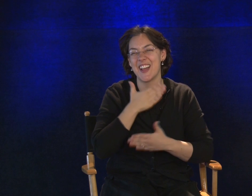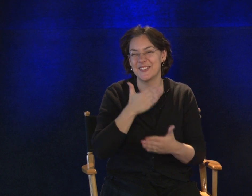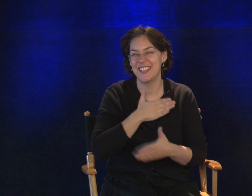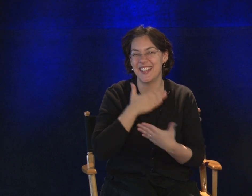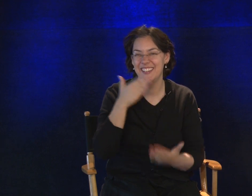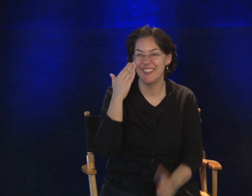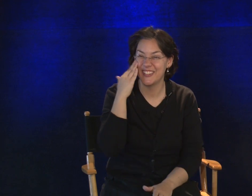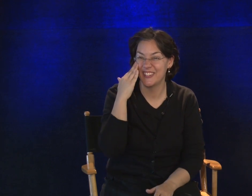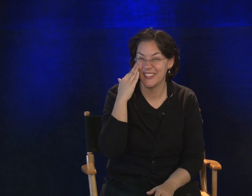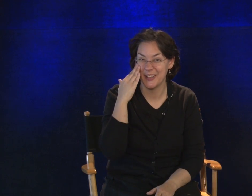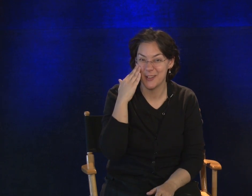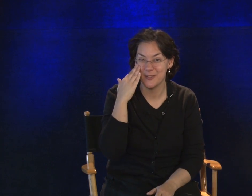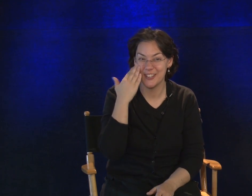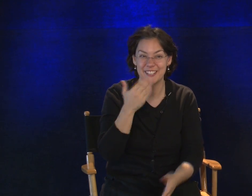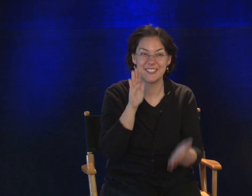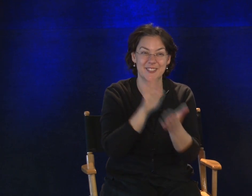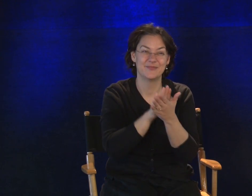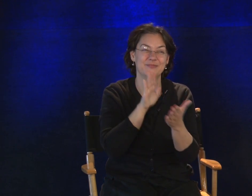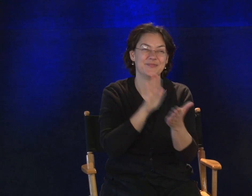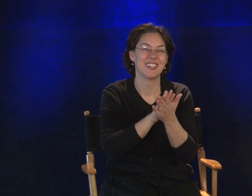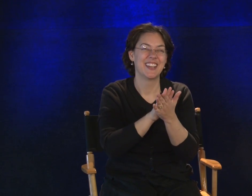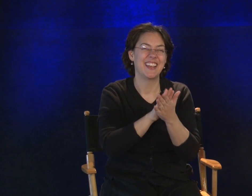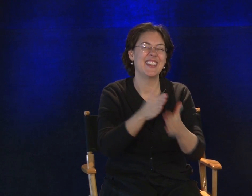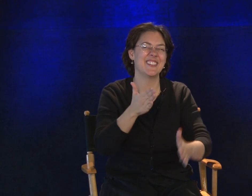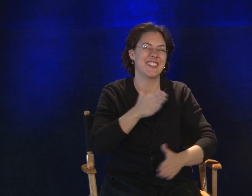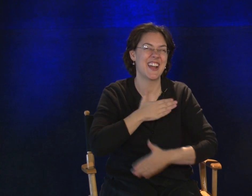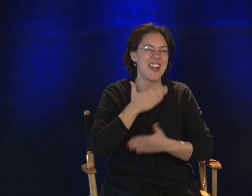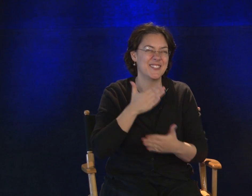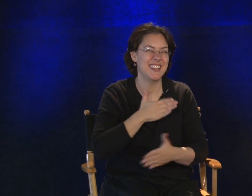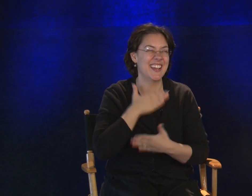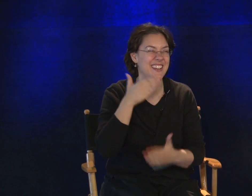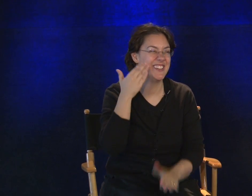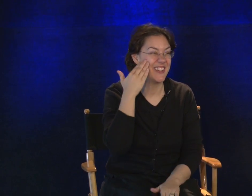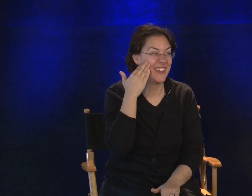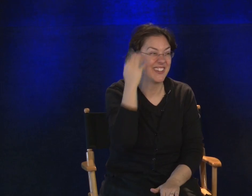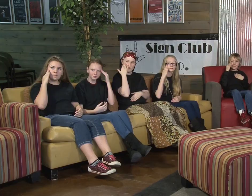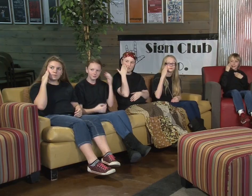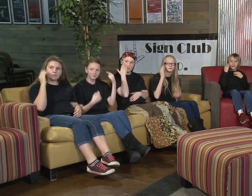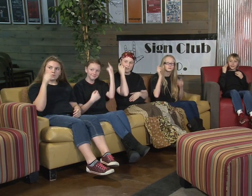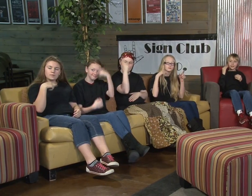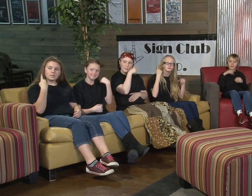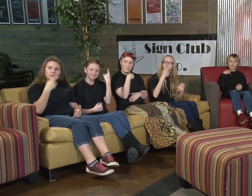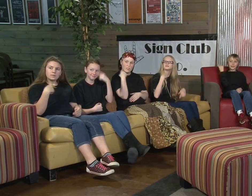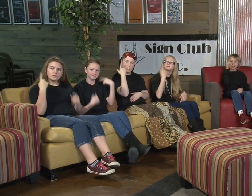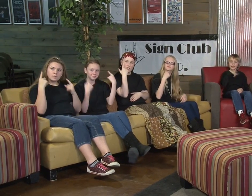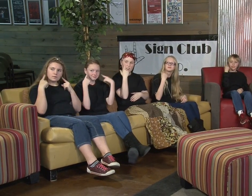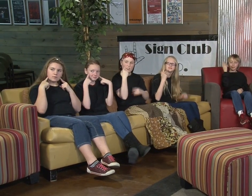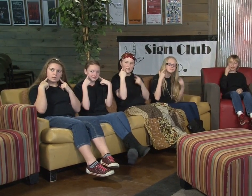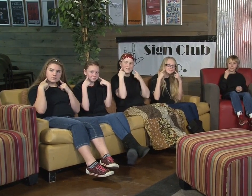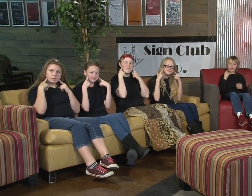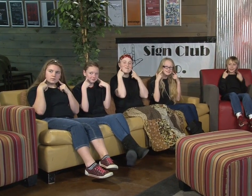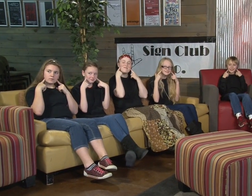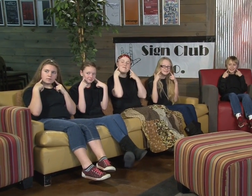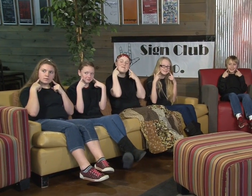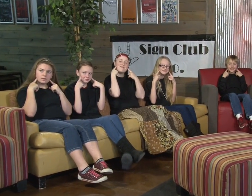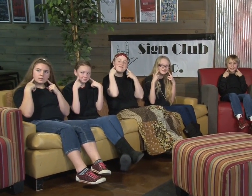happy and you know it, clap your hands. If you're happy and you know it, then your face is gonna show it. Happy faces?